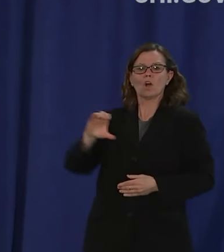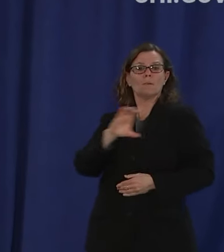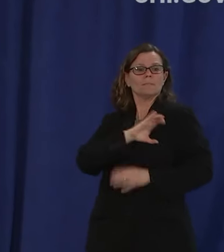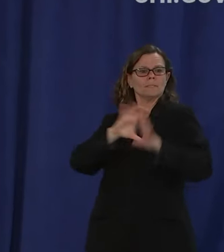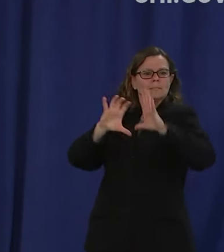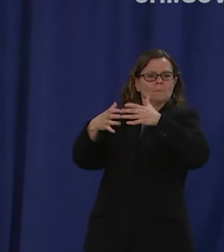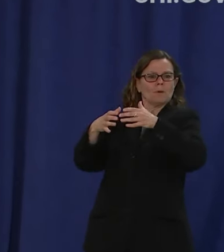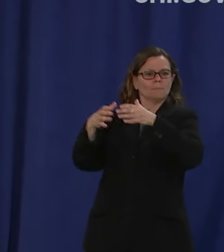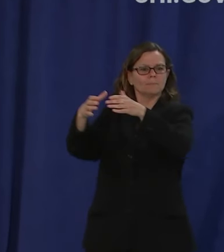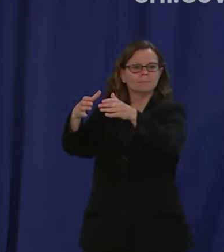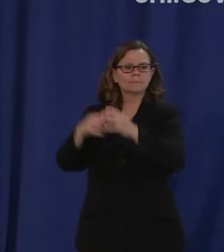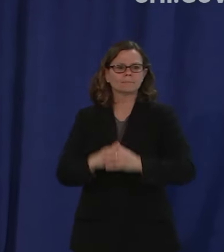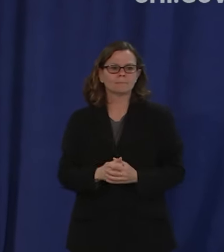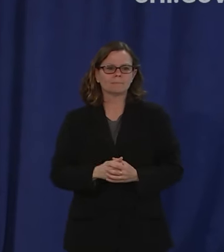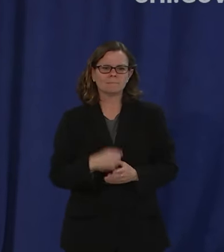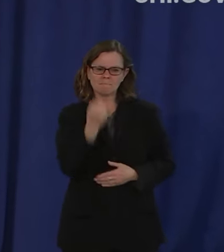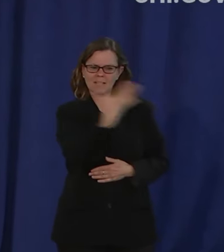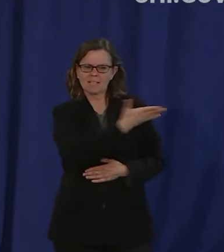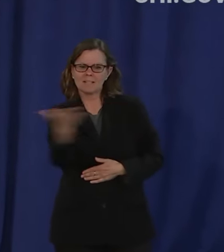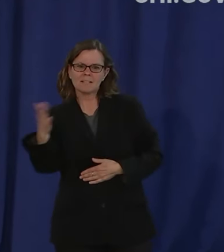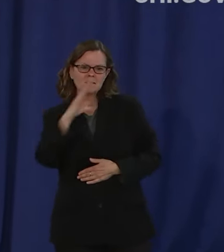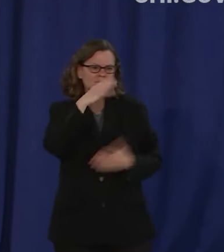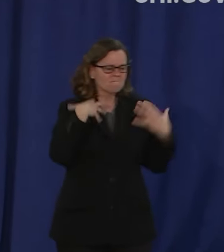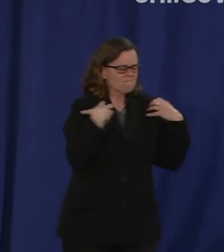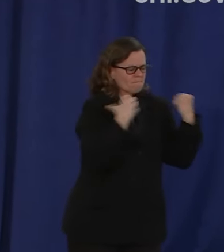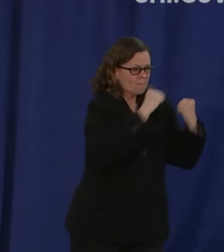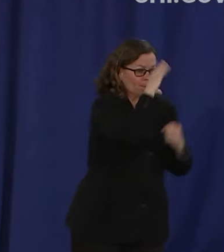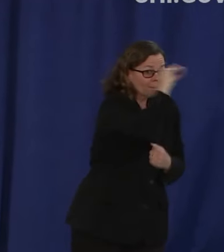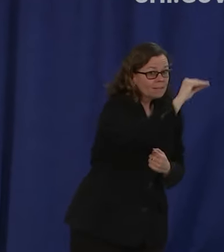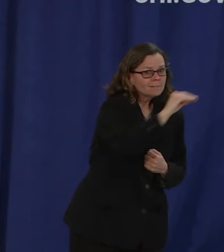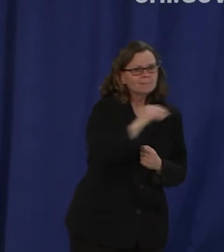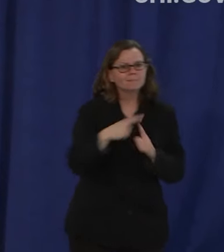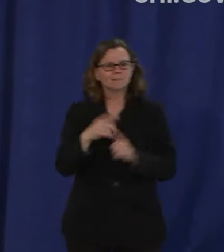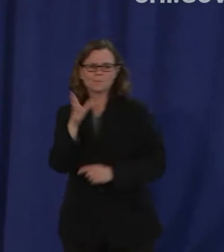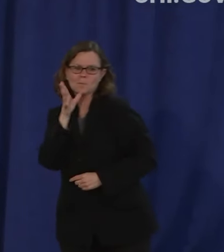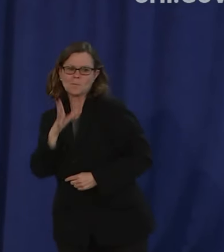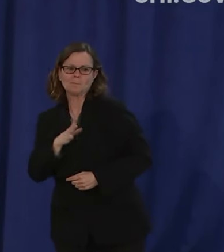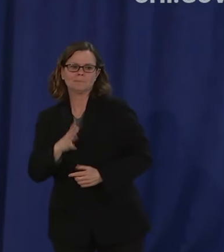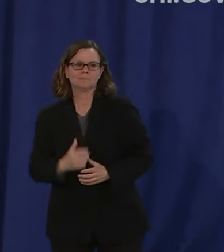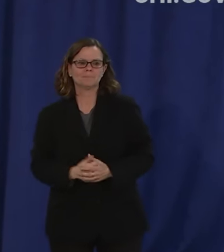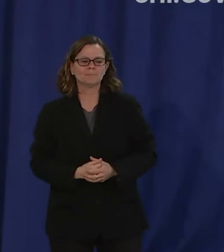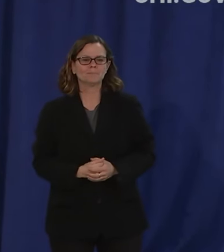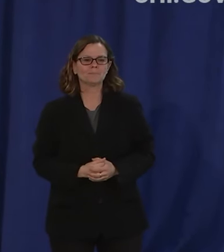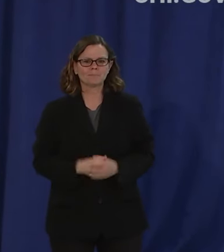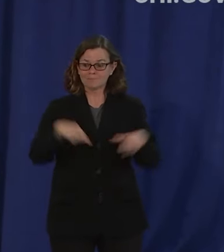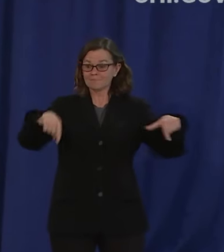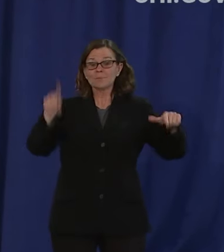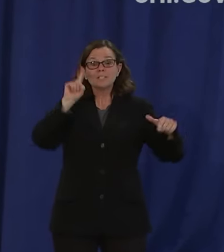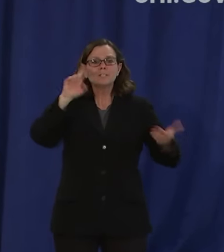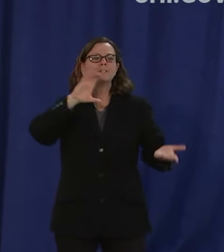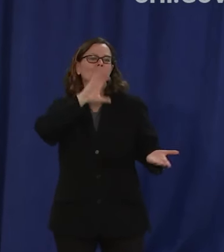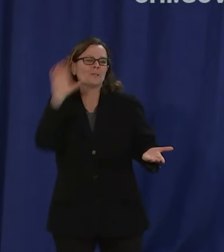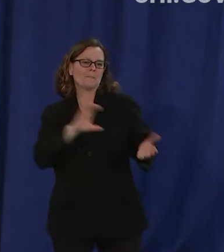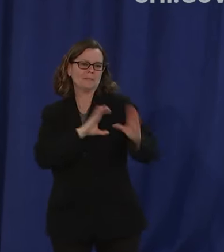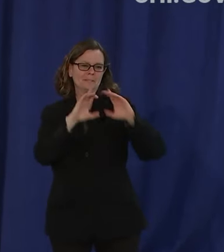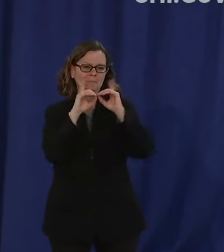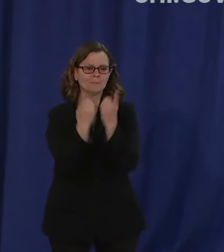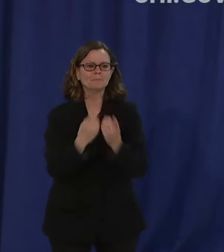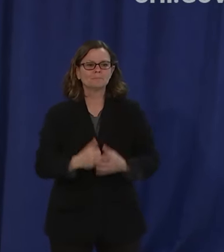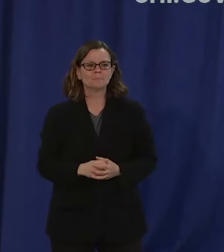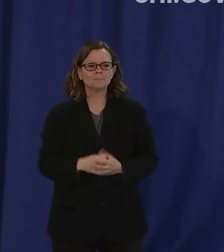men and women of the Police Department I am so excited to learn more about the city